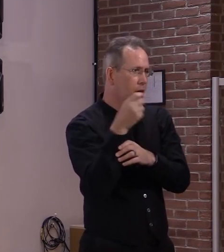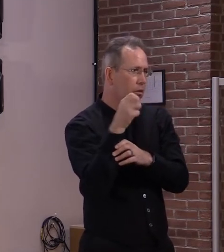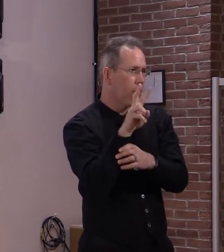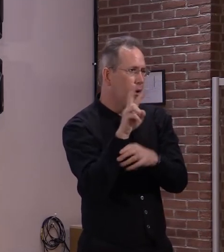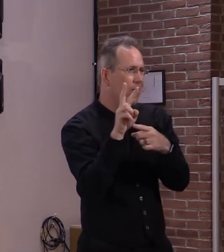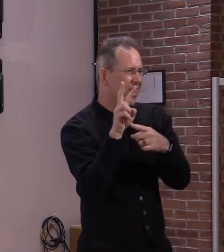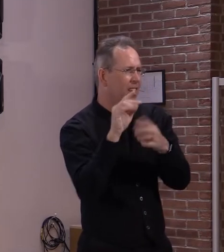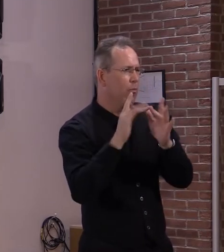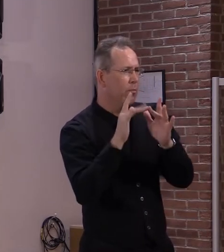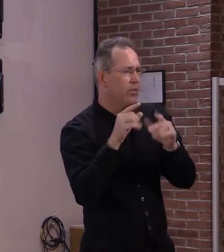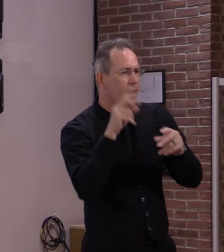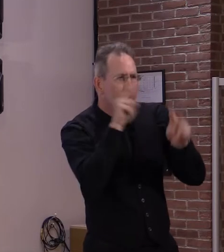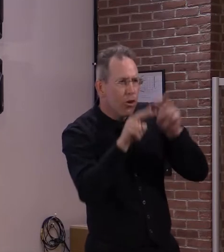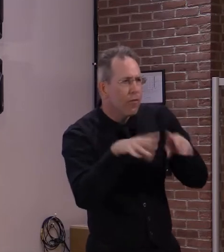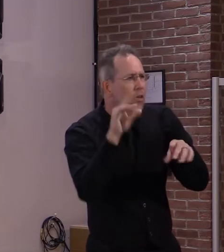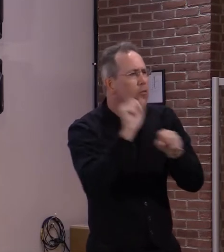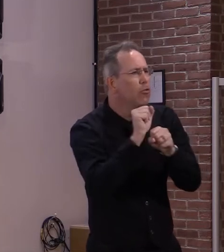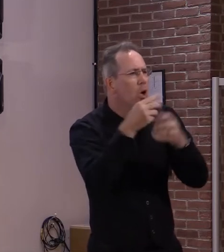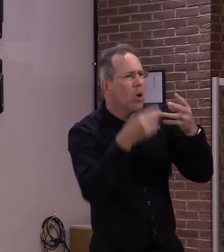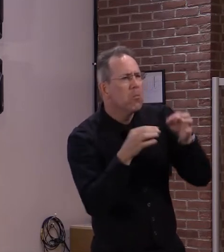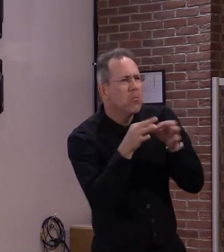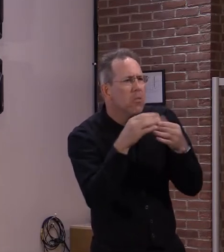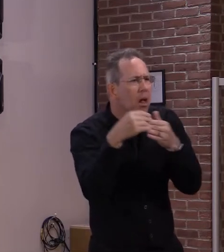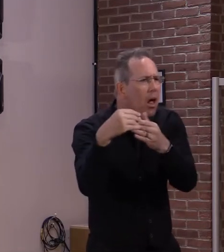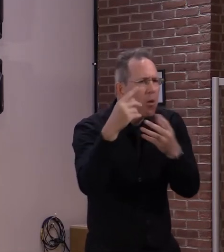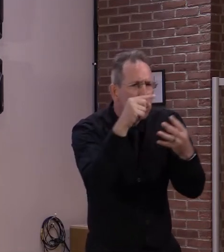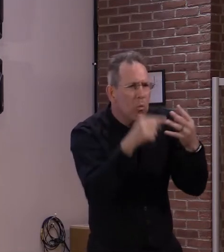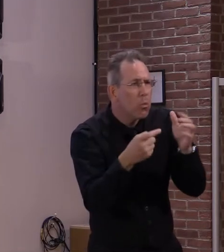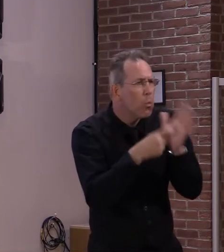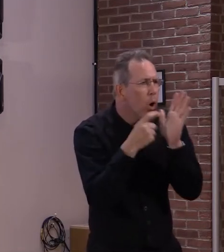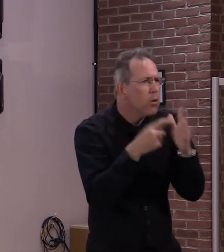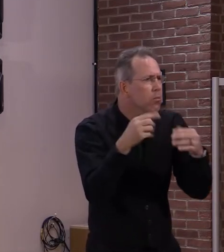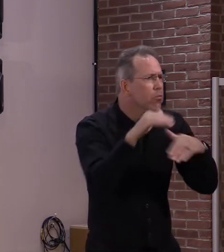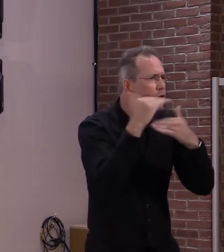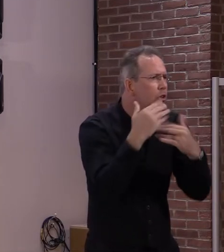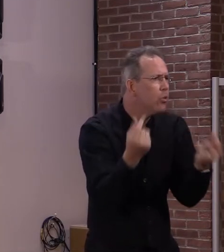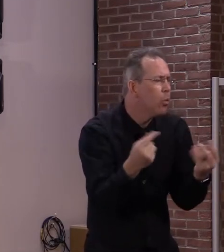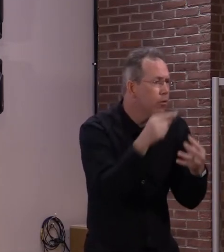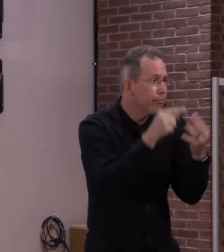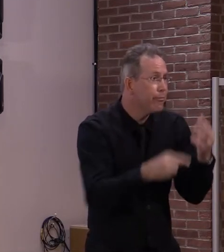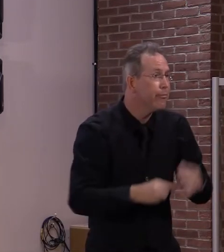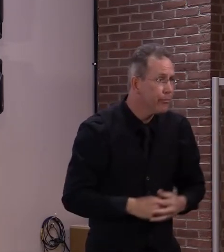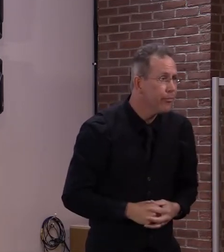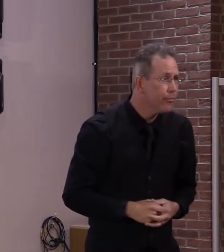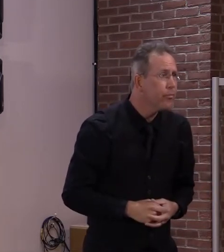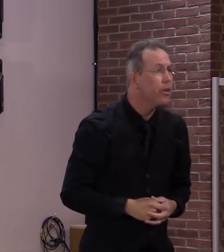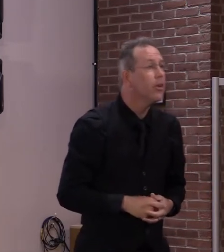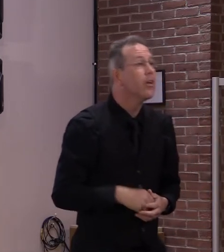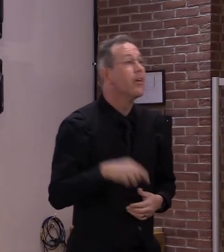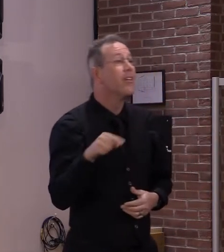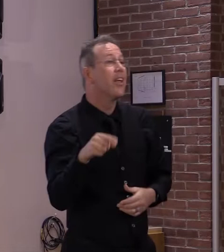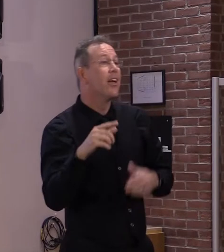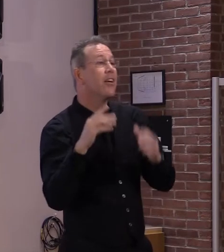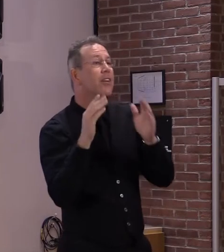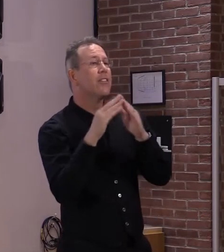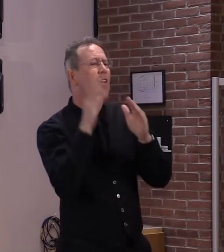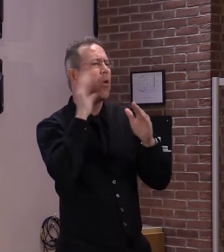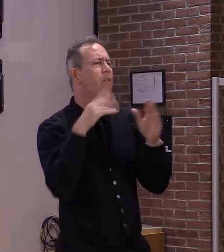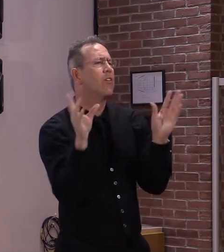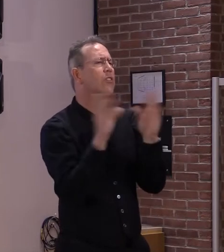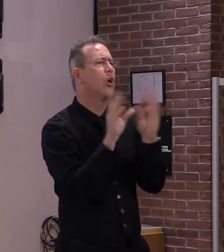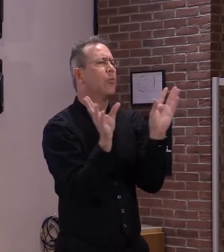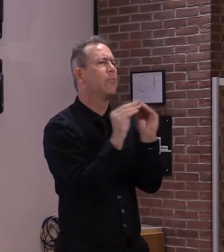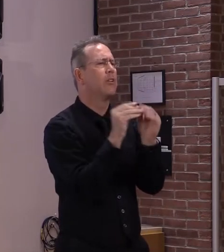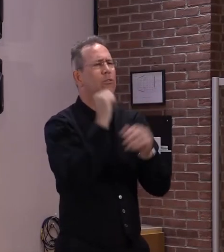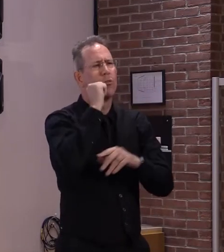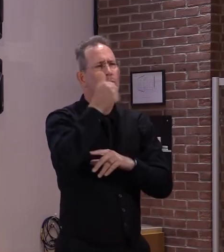multiple virtual town hall events for those individuals to learn more about the work search requirement, as well as programs the department offers to